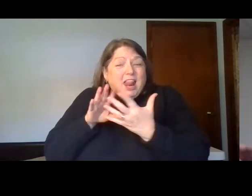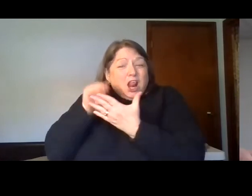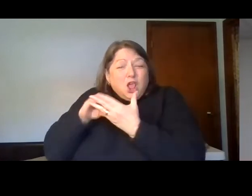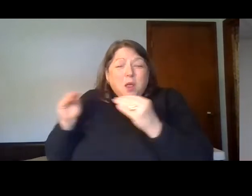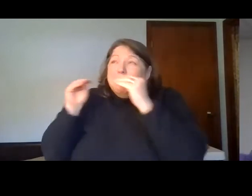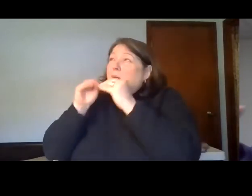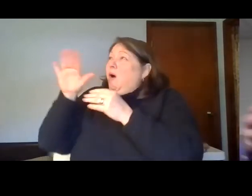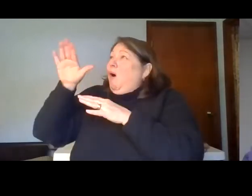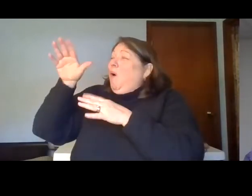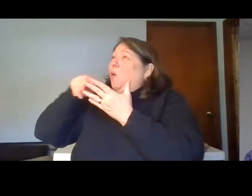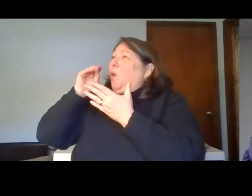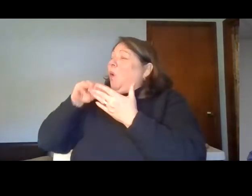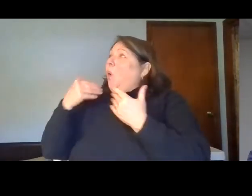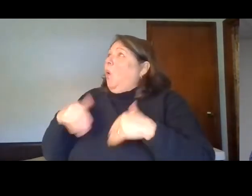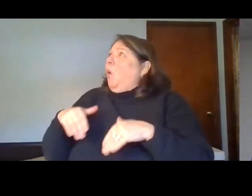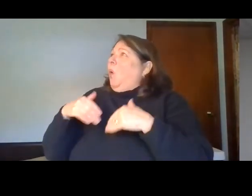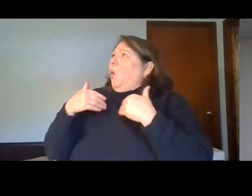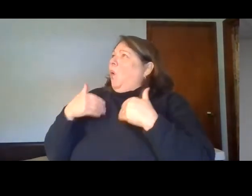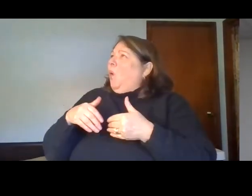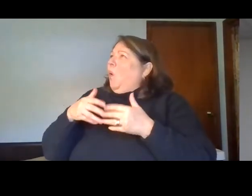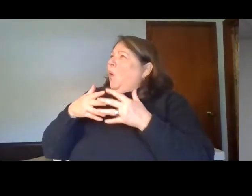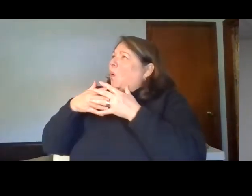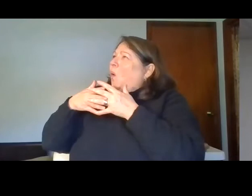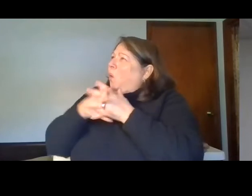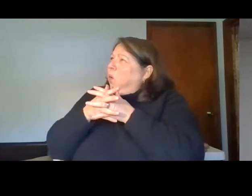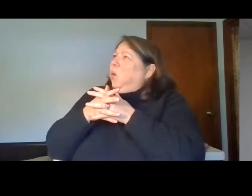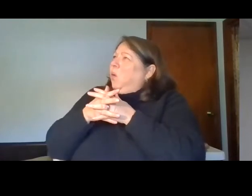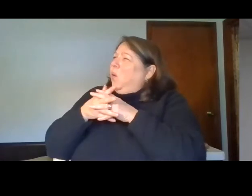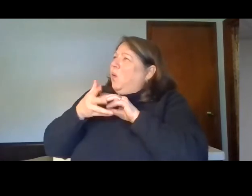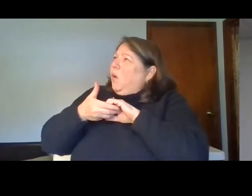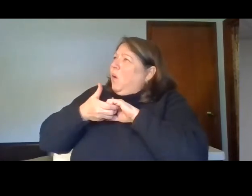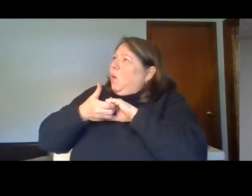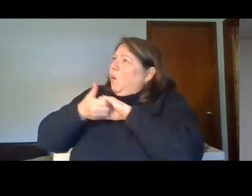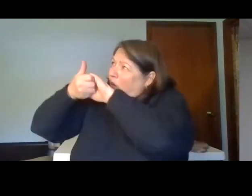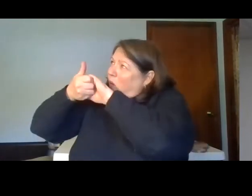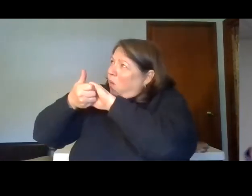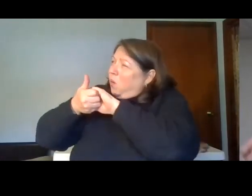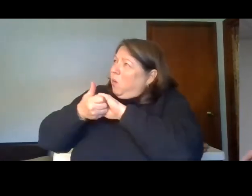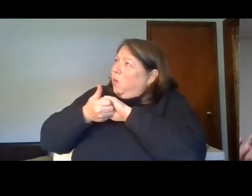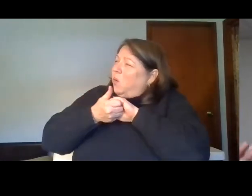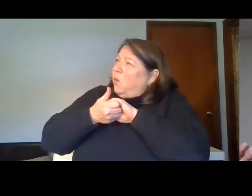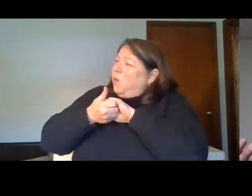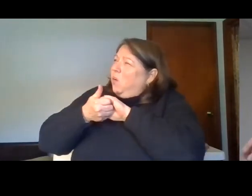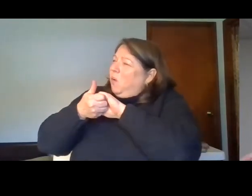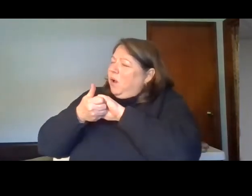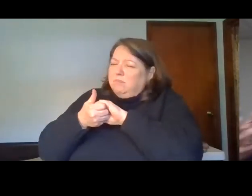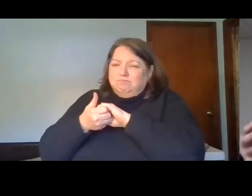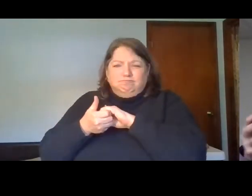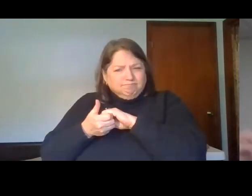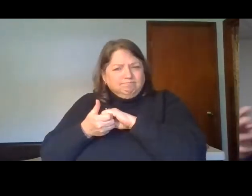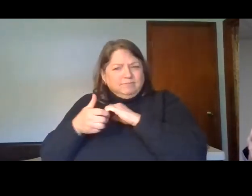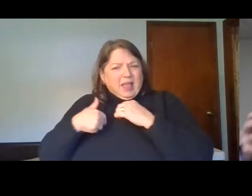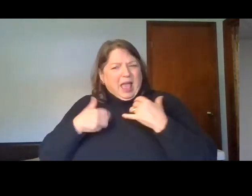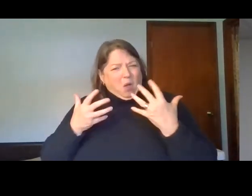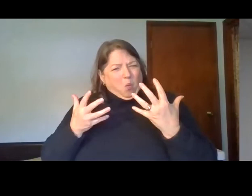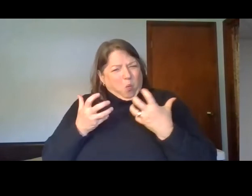that he is intimate with men and women that trust him. And the way to trust God is to know that our world